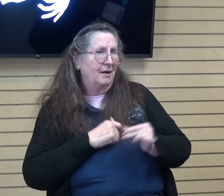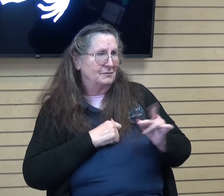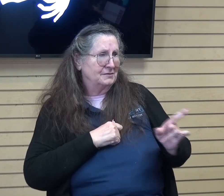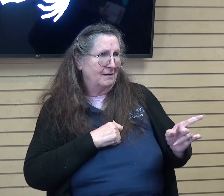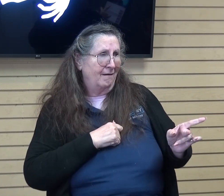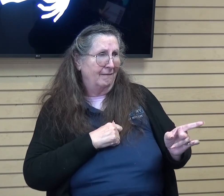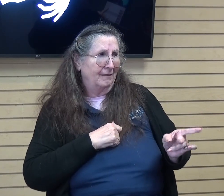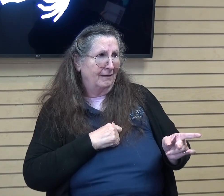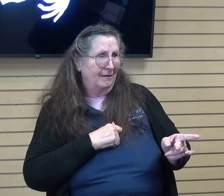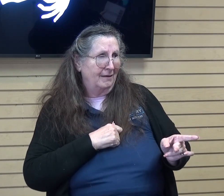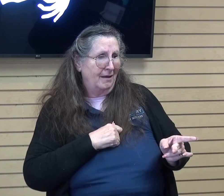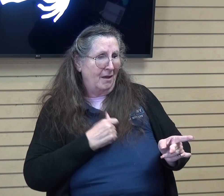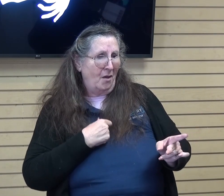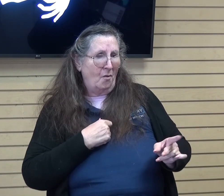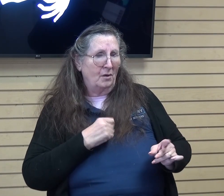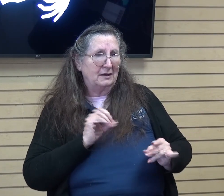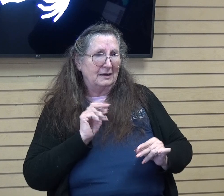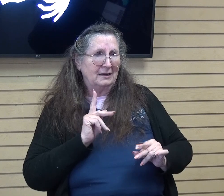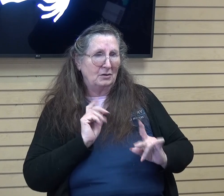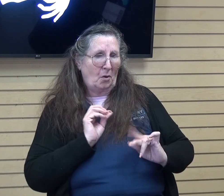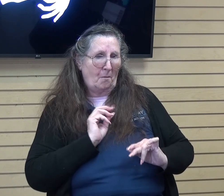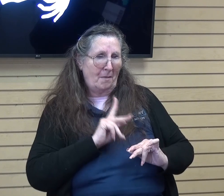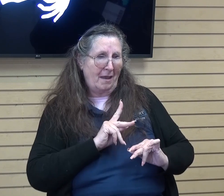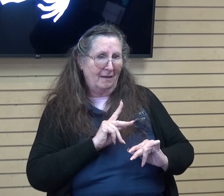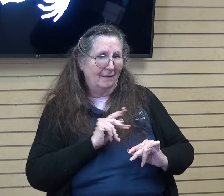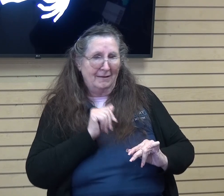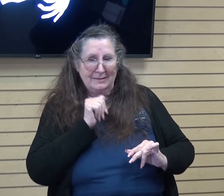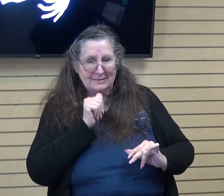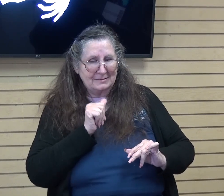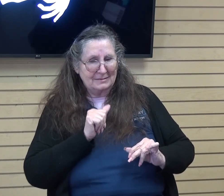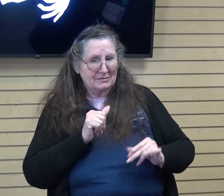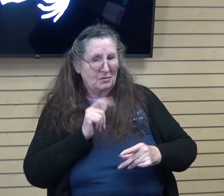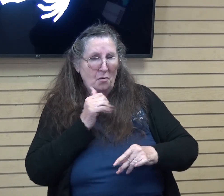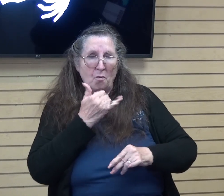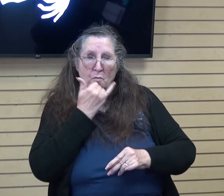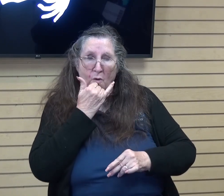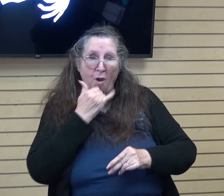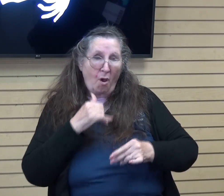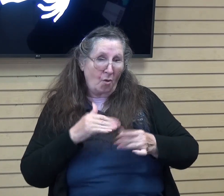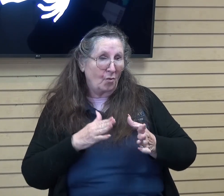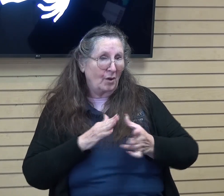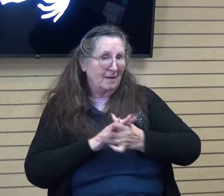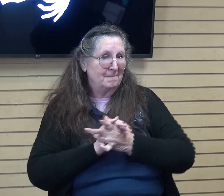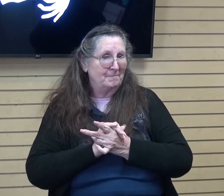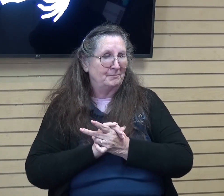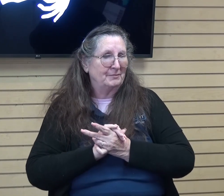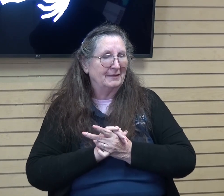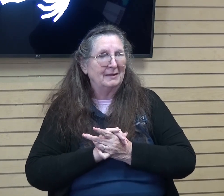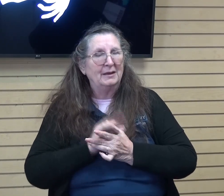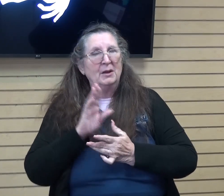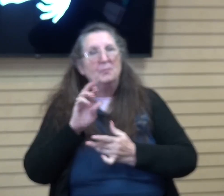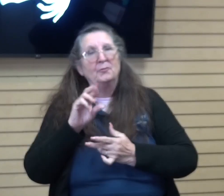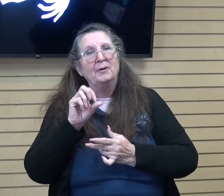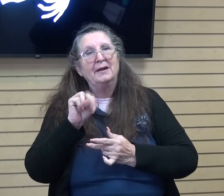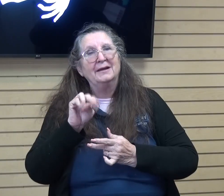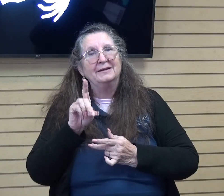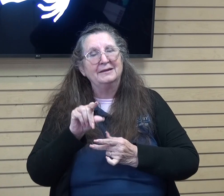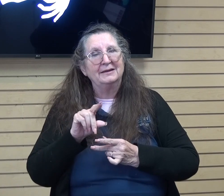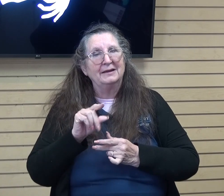we gotta turn around we're not going the right way and so um brandon and a few guys actually were